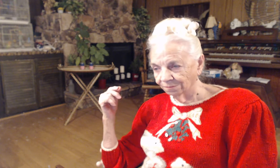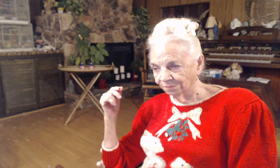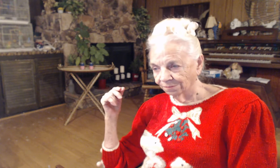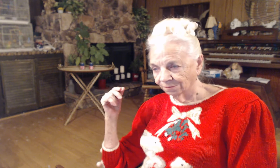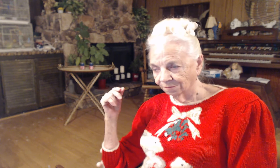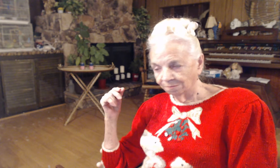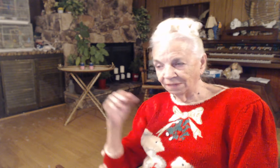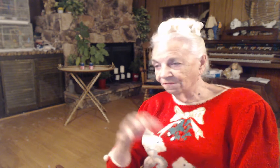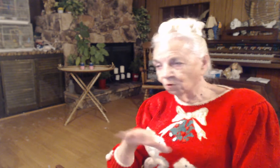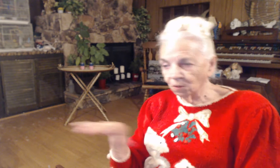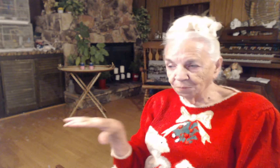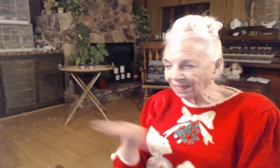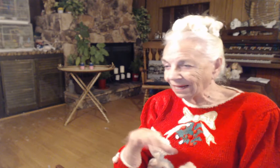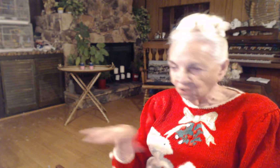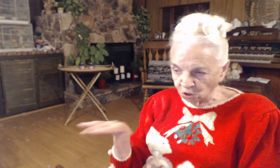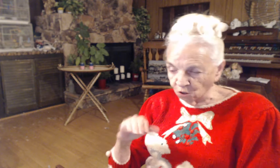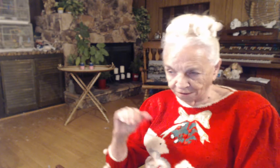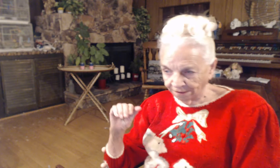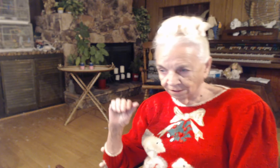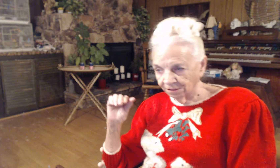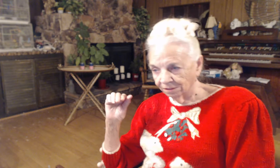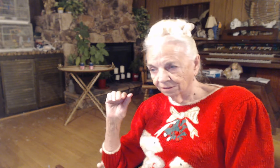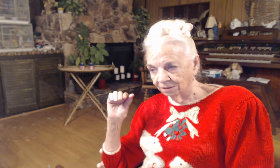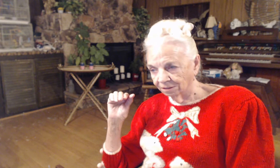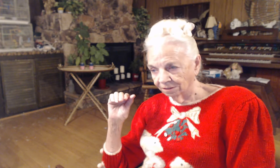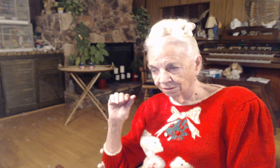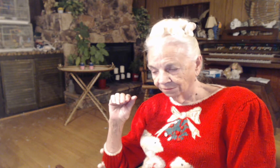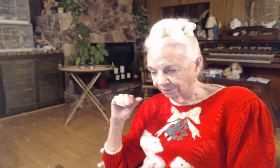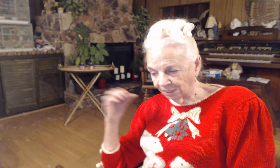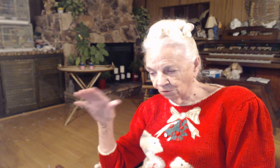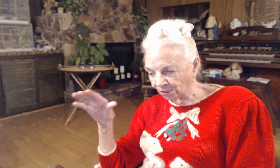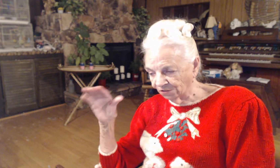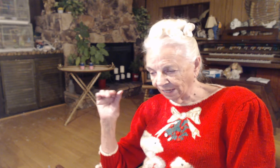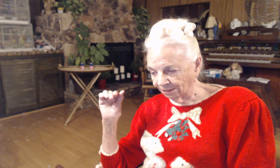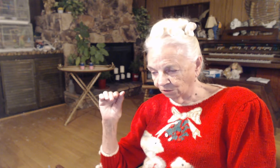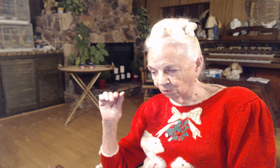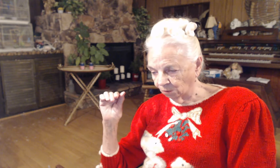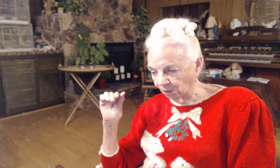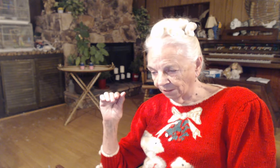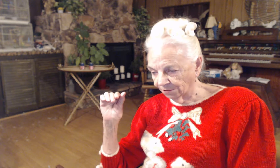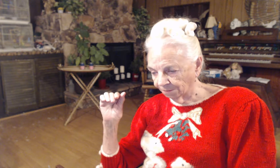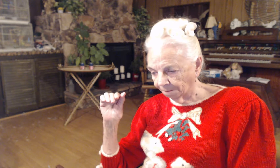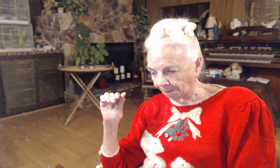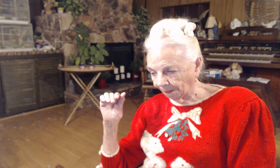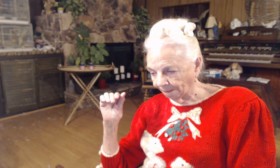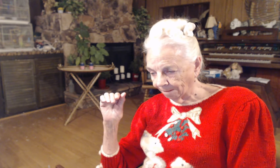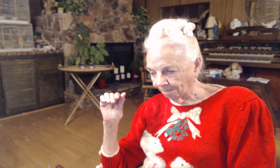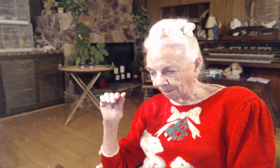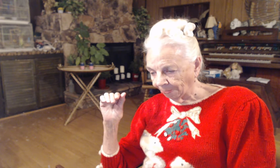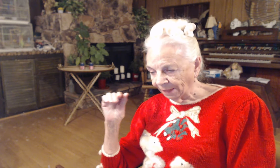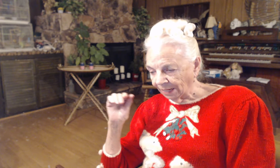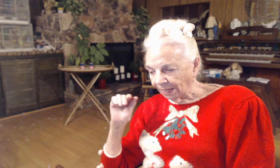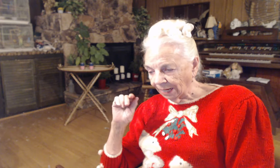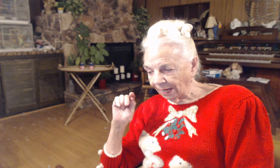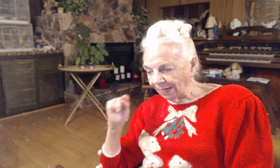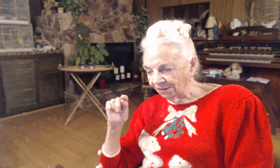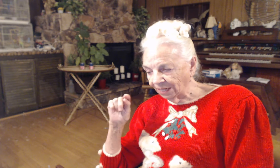before planet earth. They knew exactly who he was. And he would